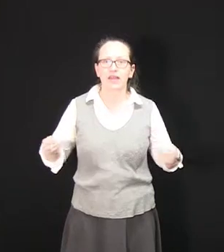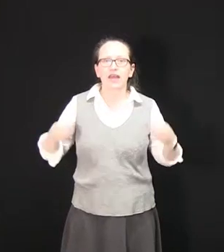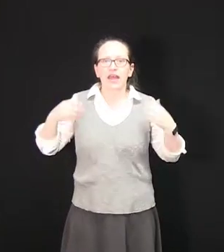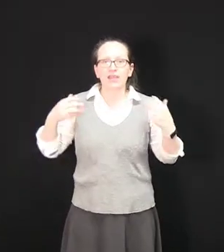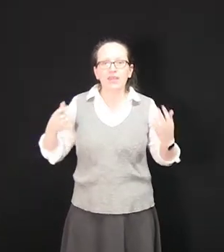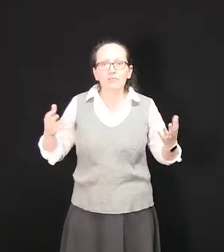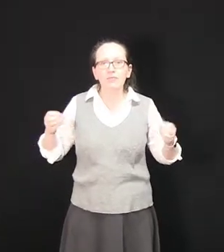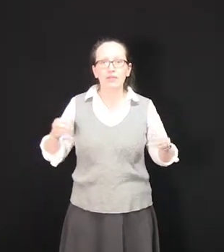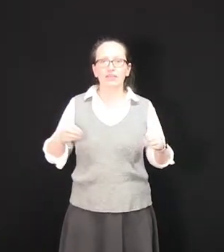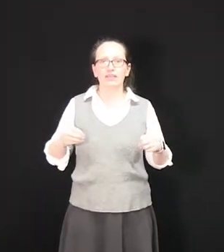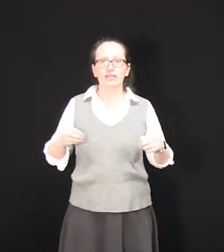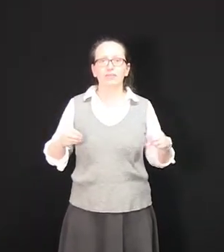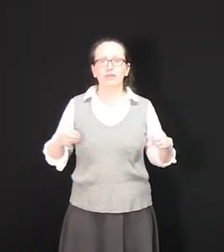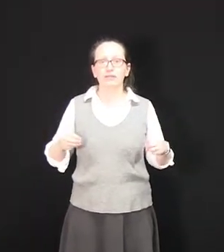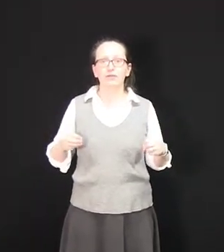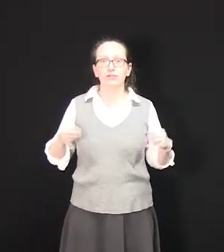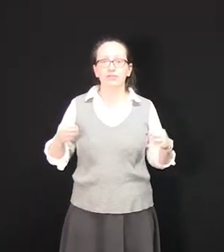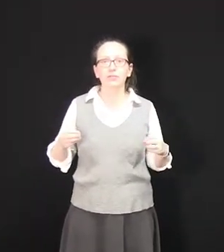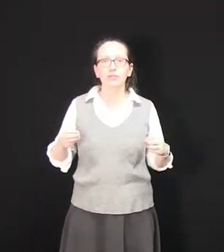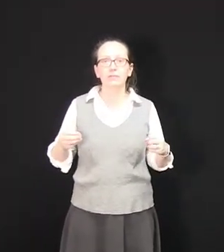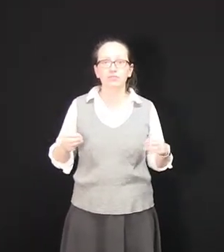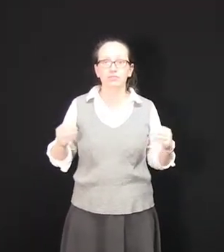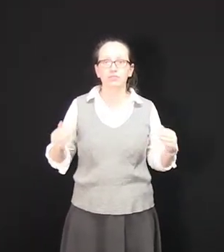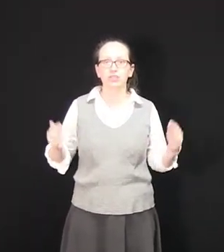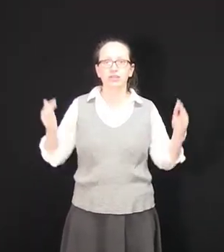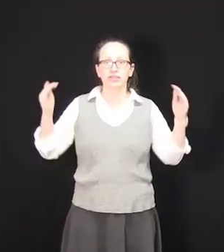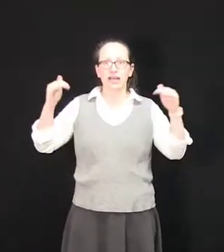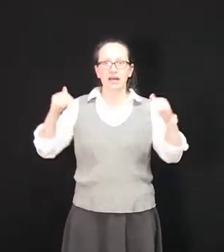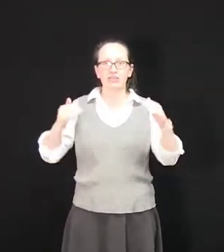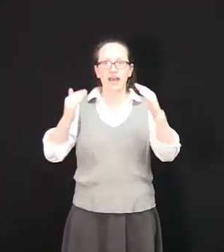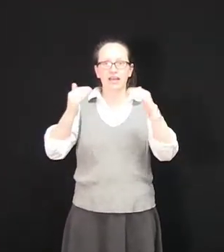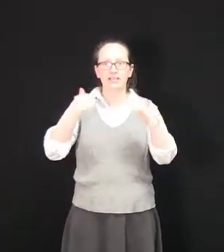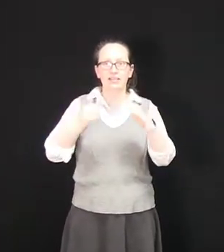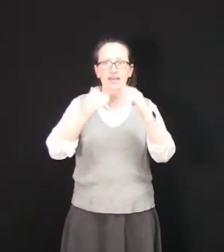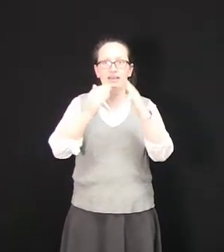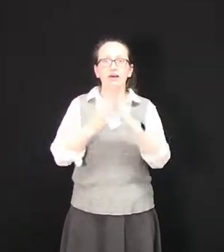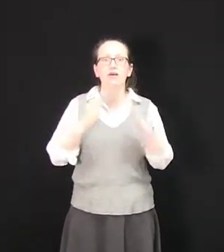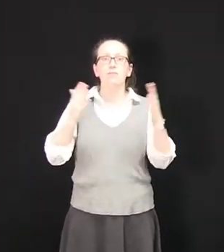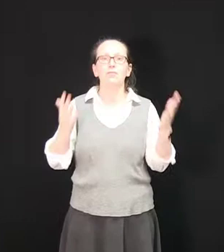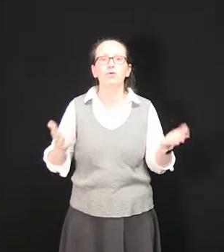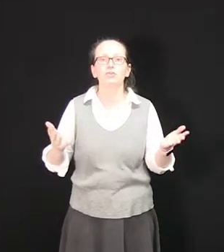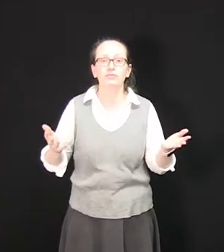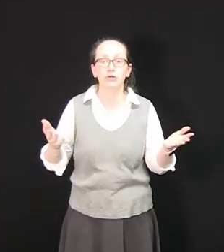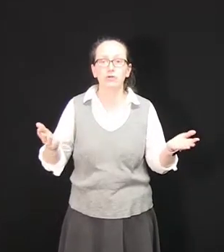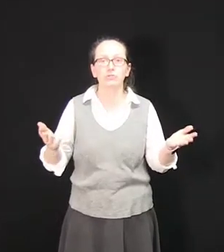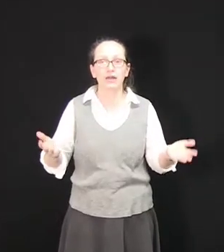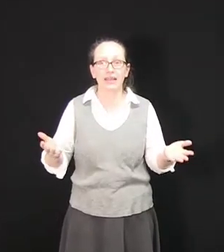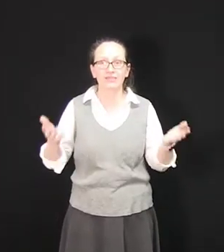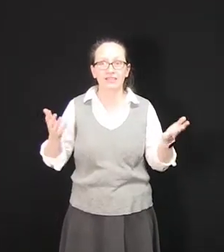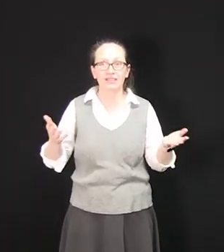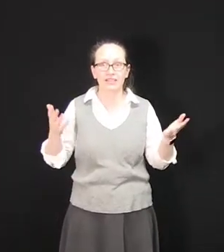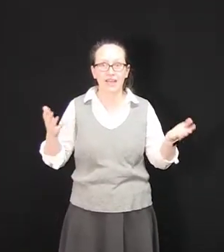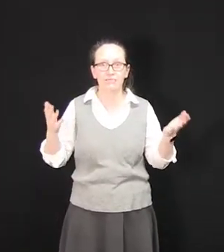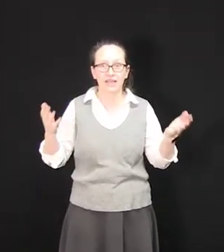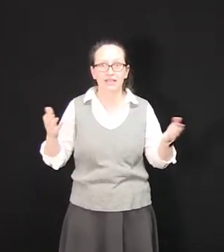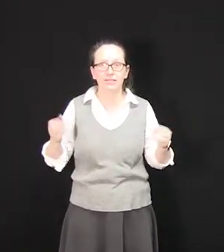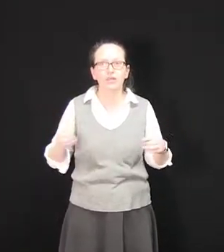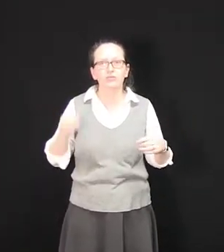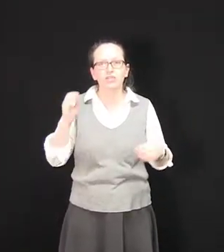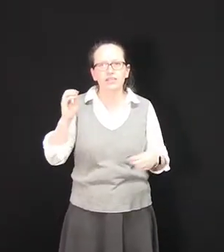And then we'll be looking at the principle of superposition which tells us how to add together multiple waves in the same medium which is